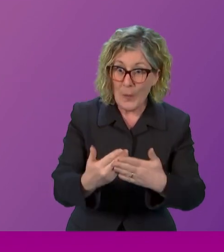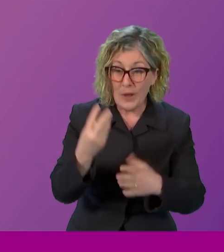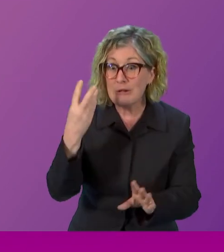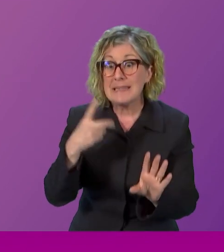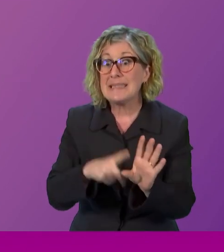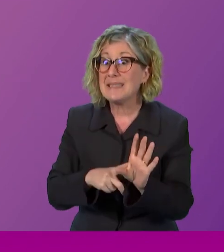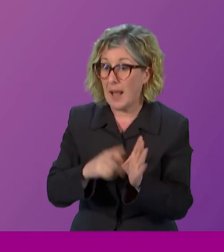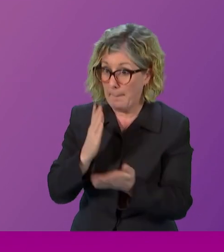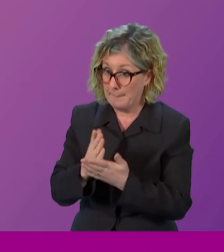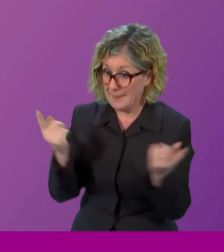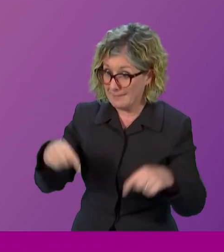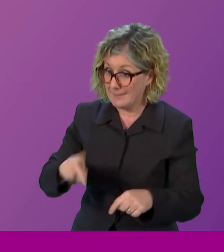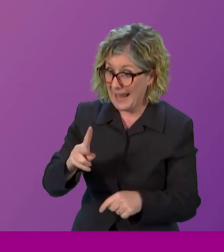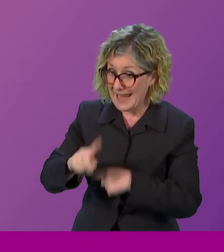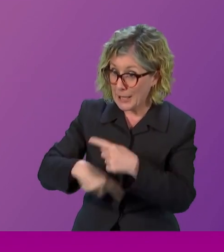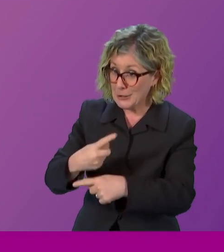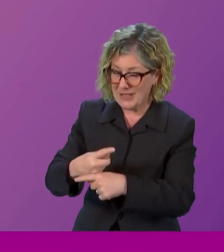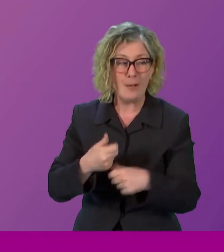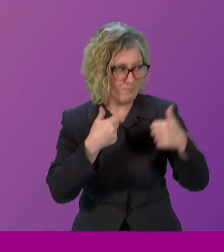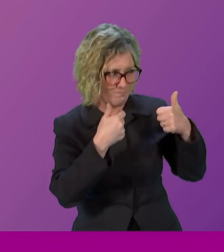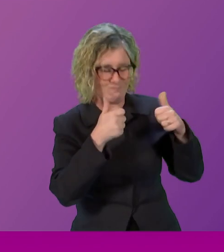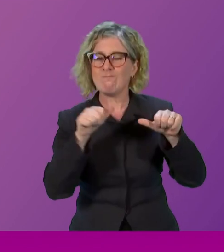We are indeed, we're back here next year.